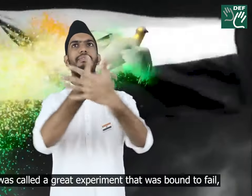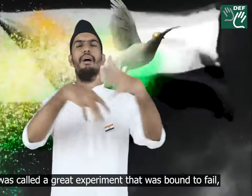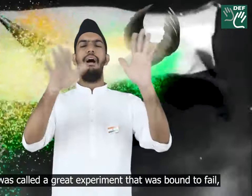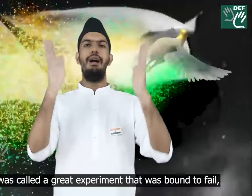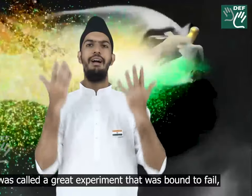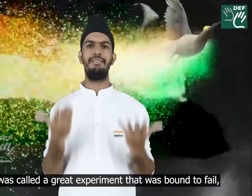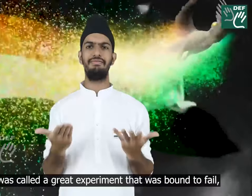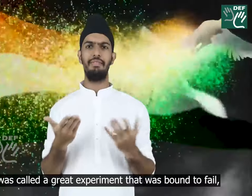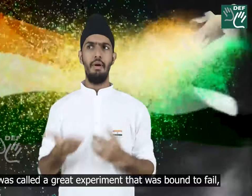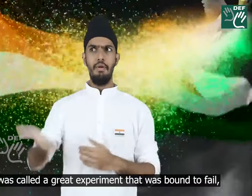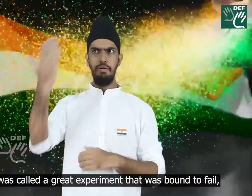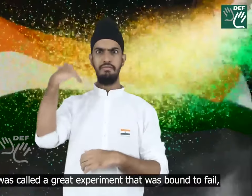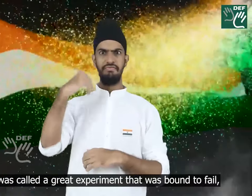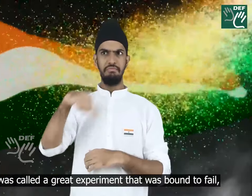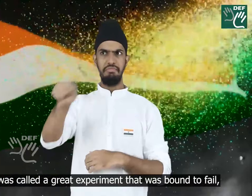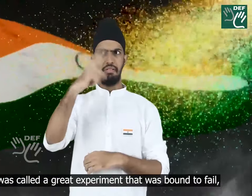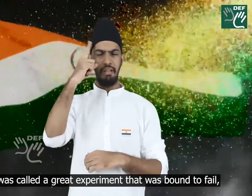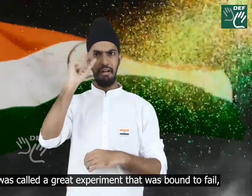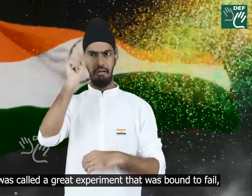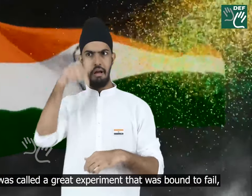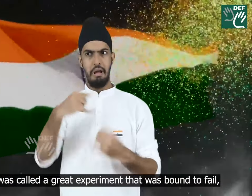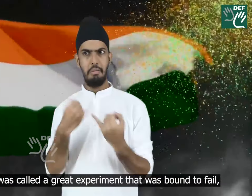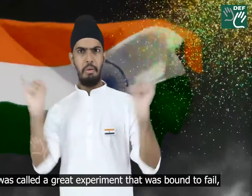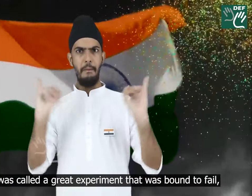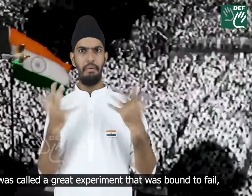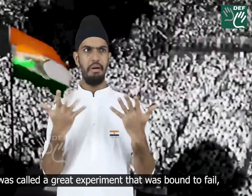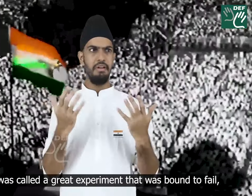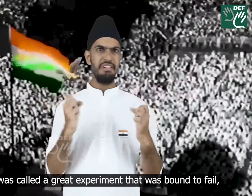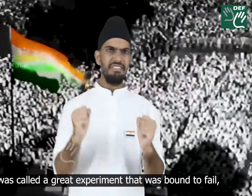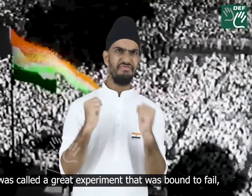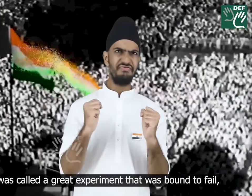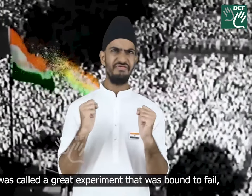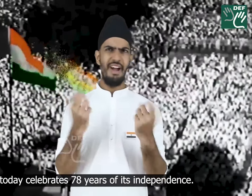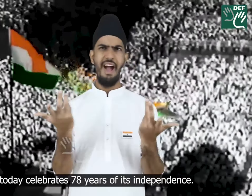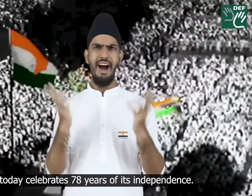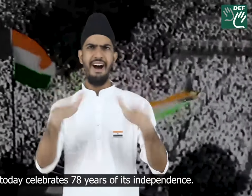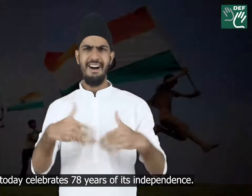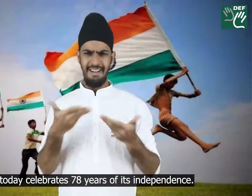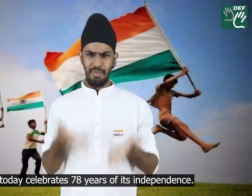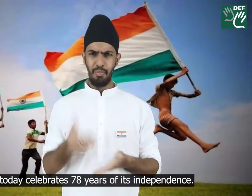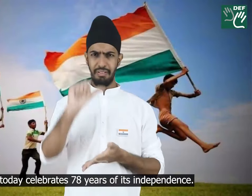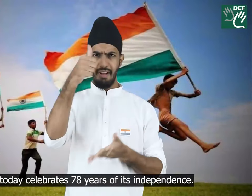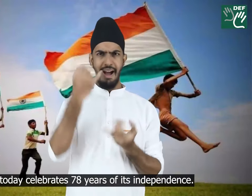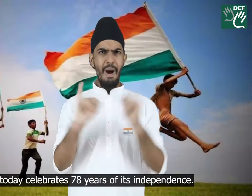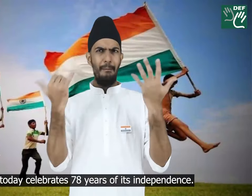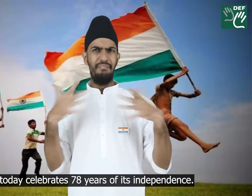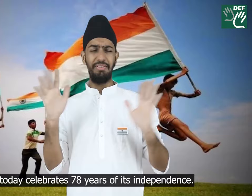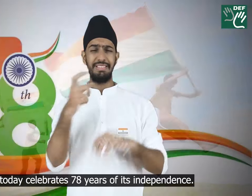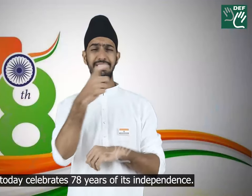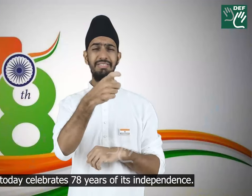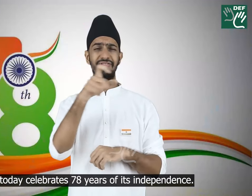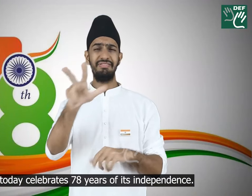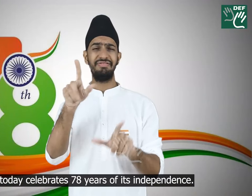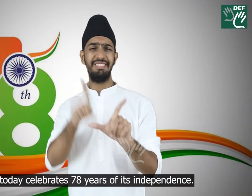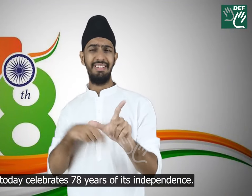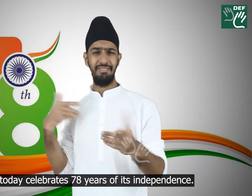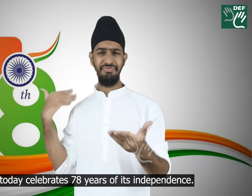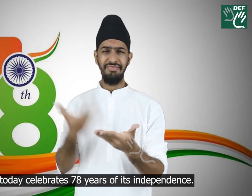Once what was called a great experiment that was bound to fail India today celebrates 78 years of its independence.